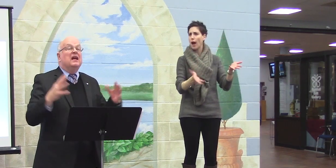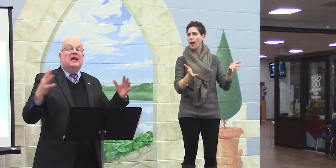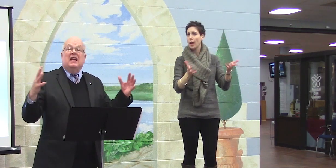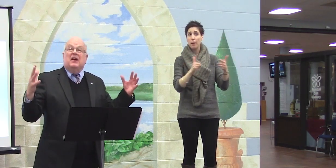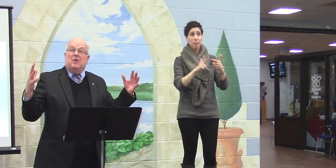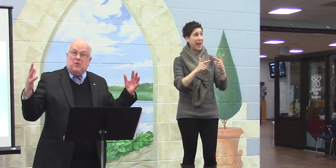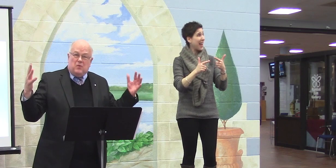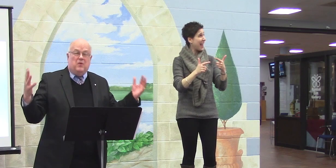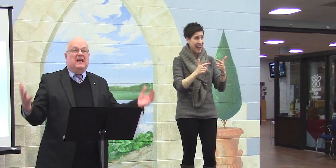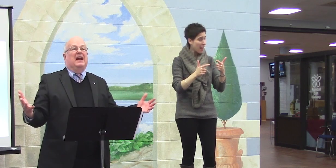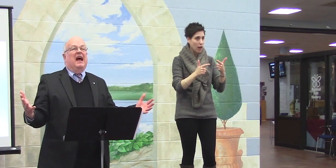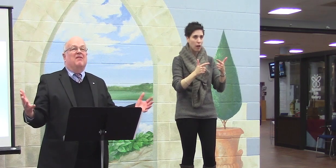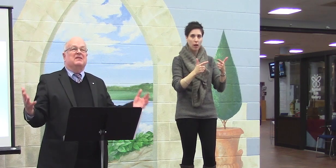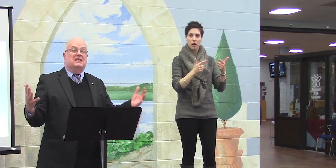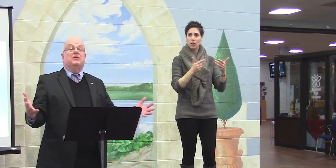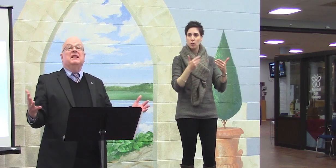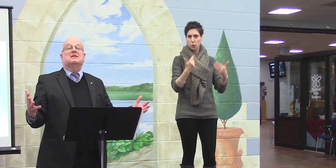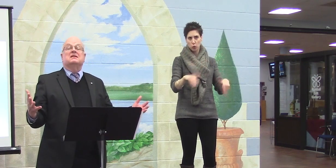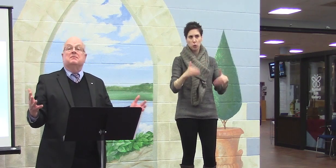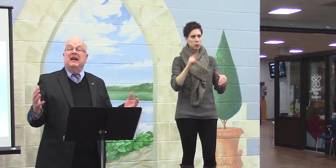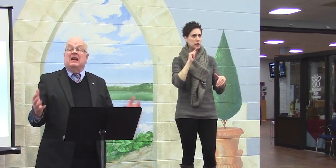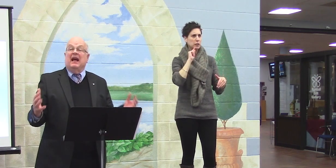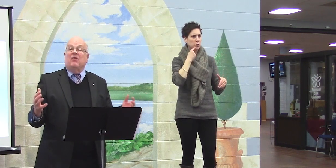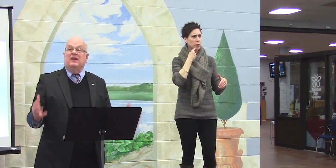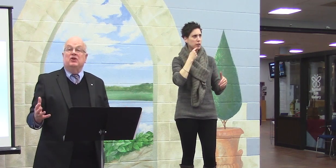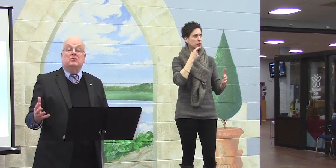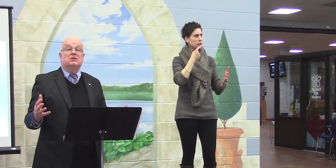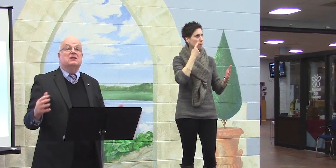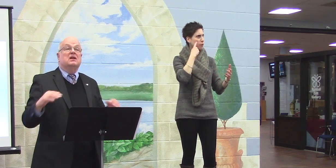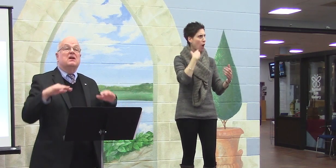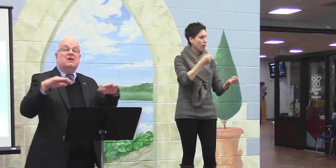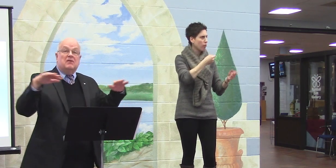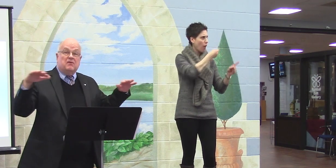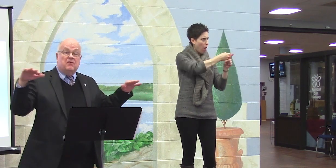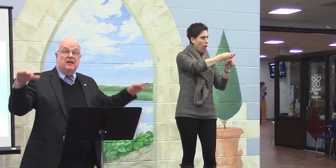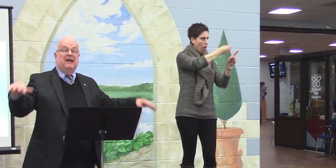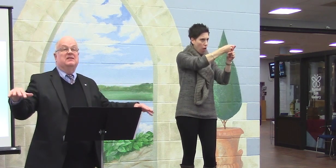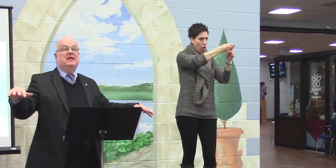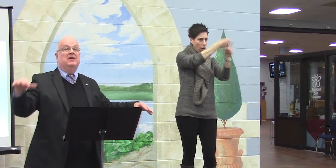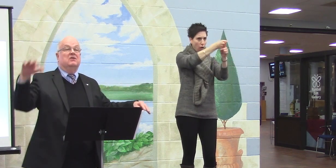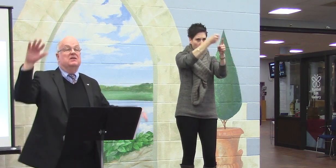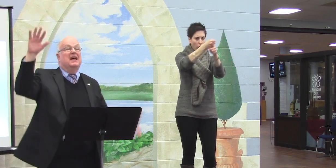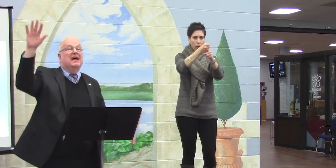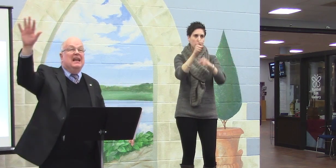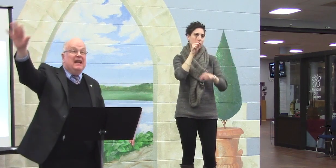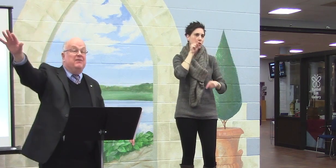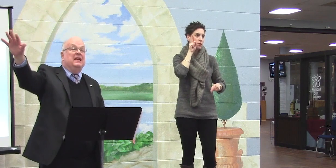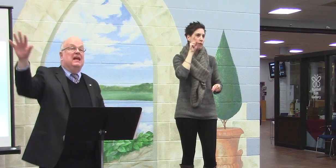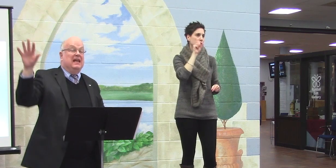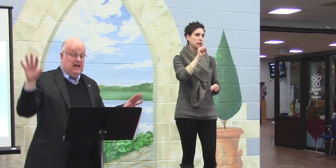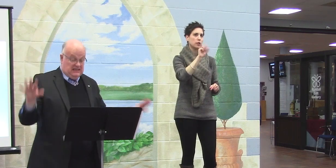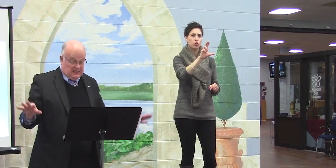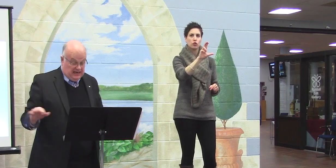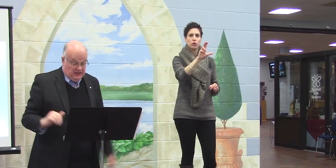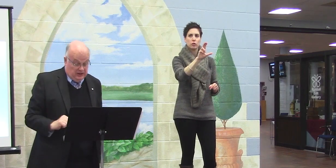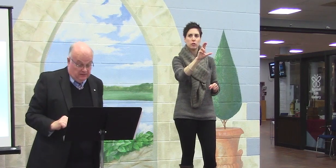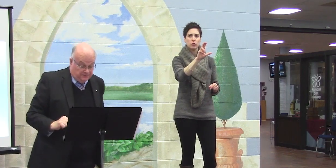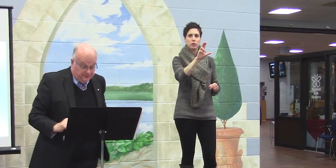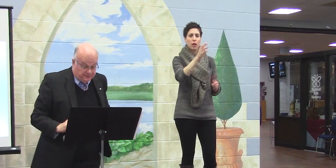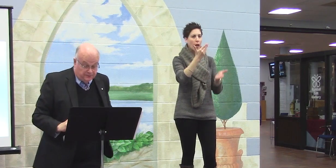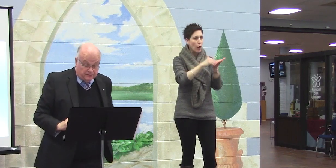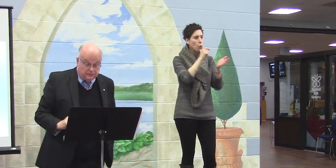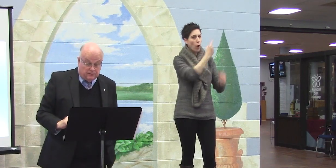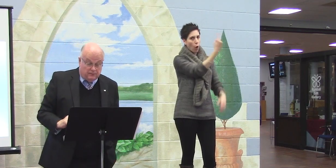we can have serious mental health issues for deaf seniors living in isolation.